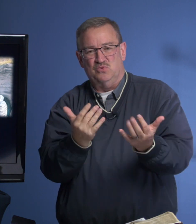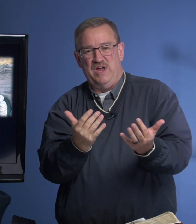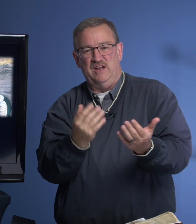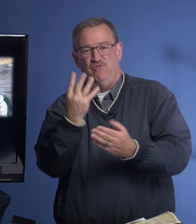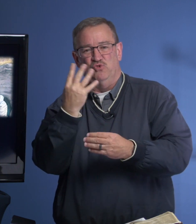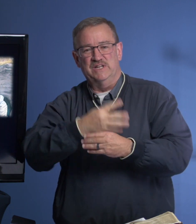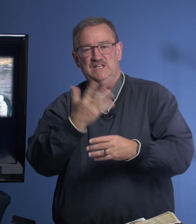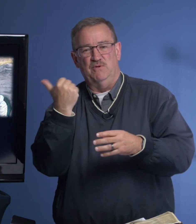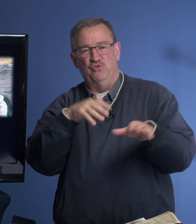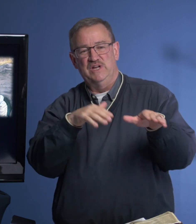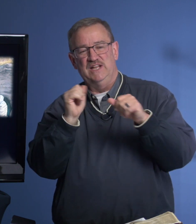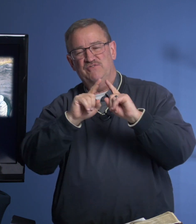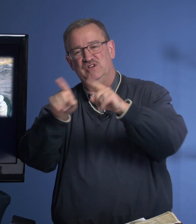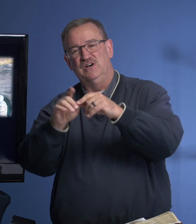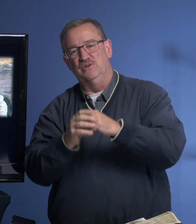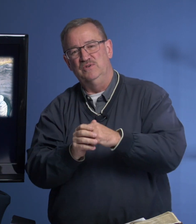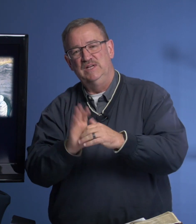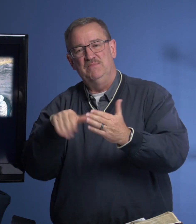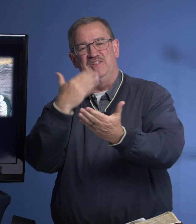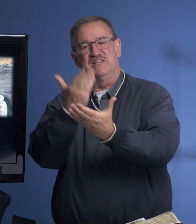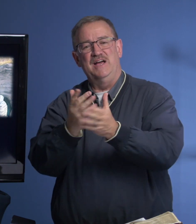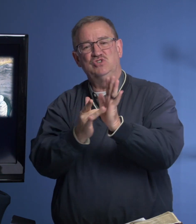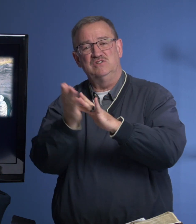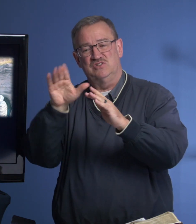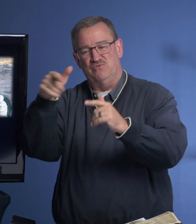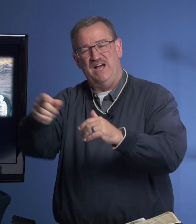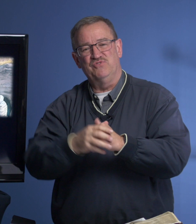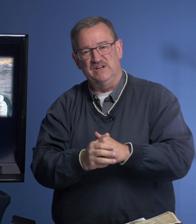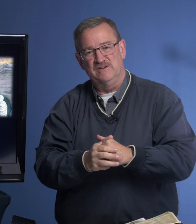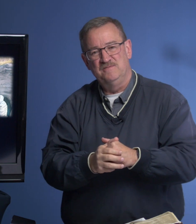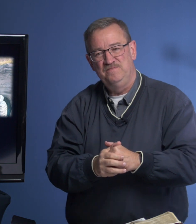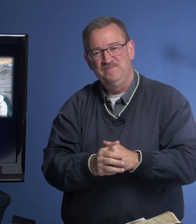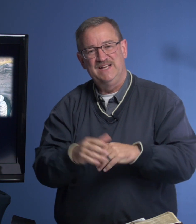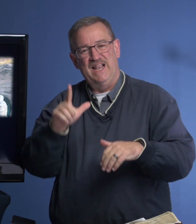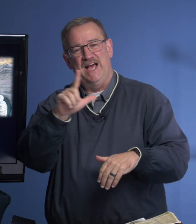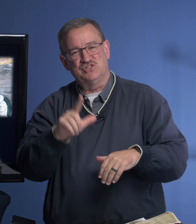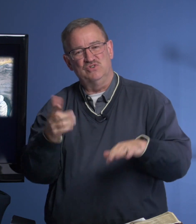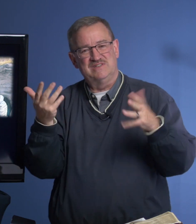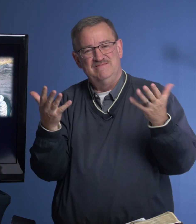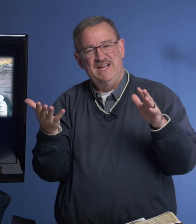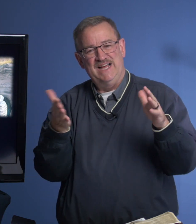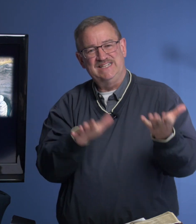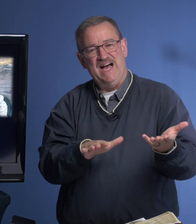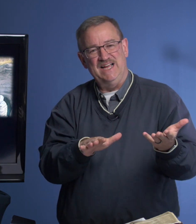waited four days before he left to go. By the time Jesus arrived there, Lazarus had died,